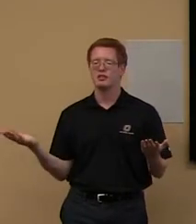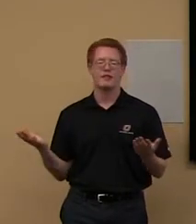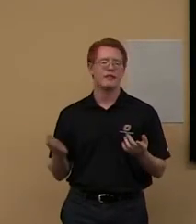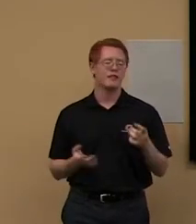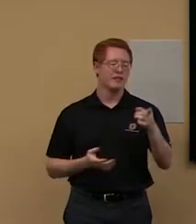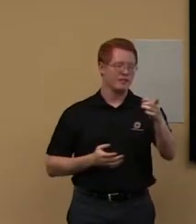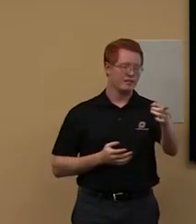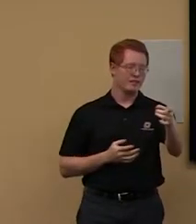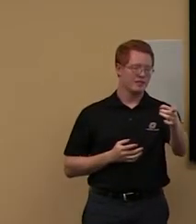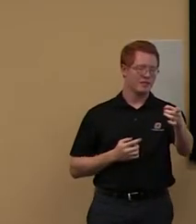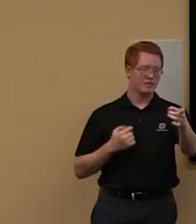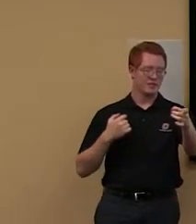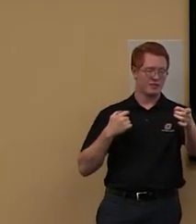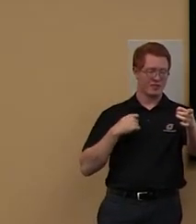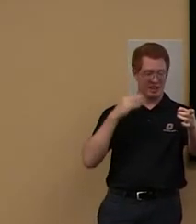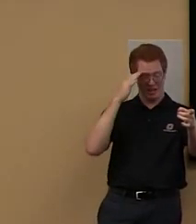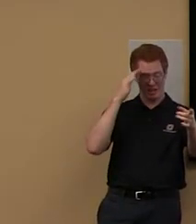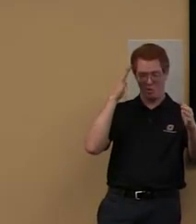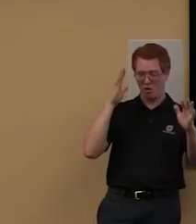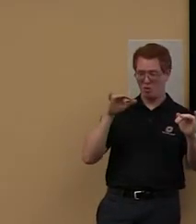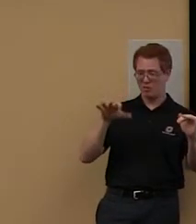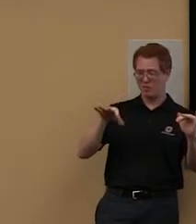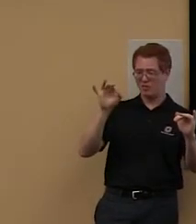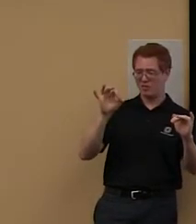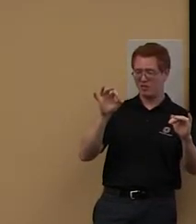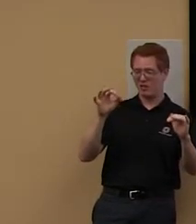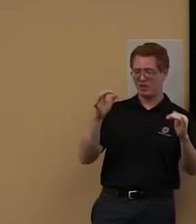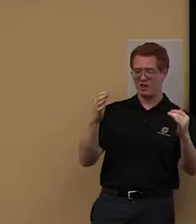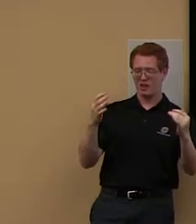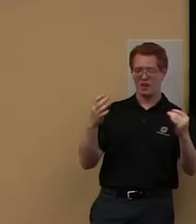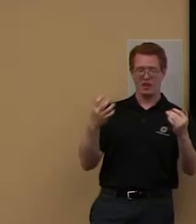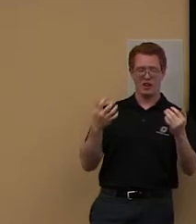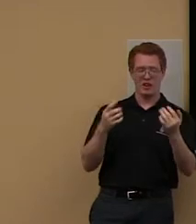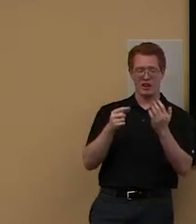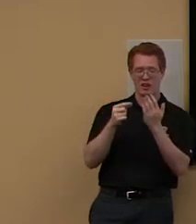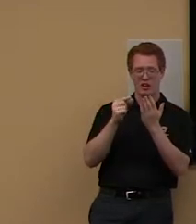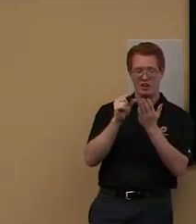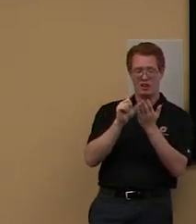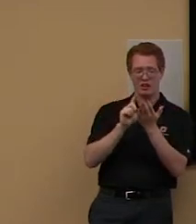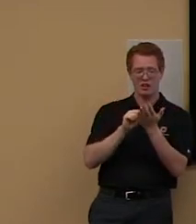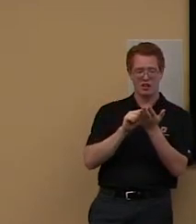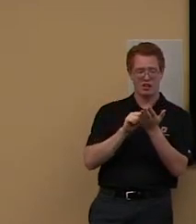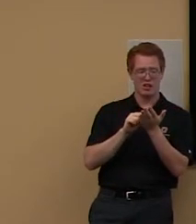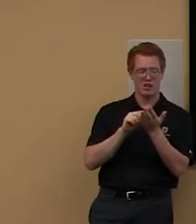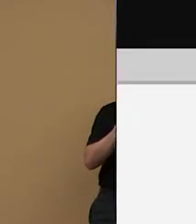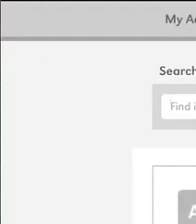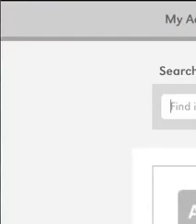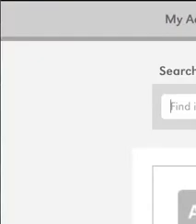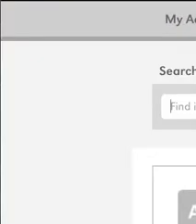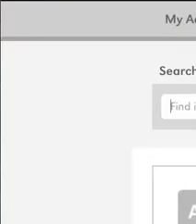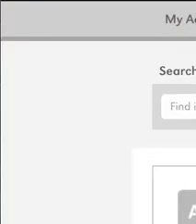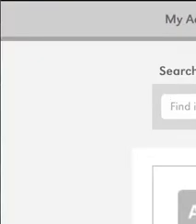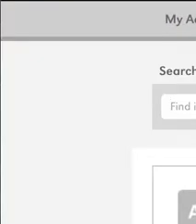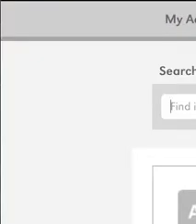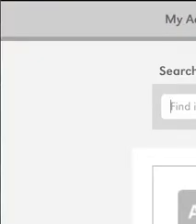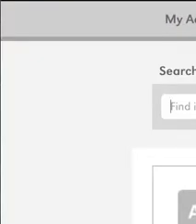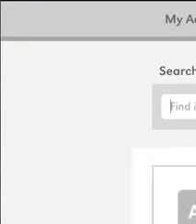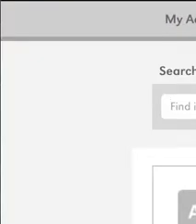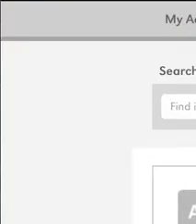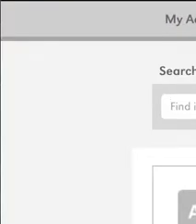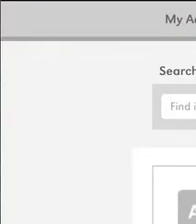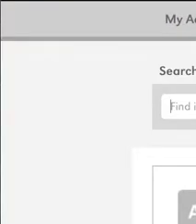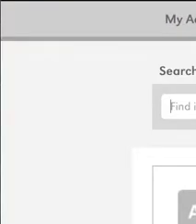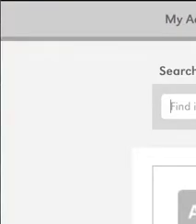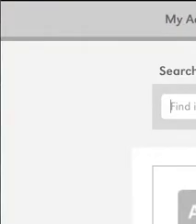I'm doing, I'm hoping to find an article about Ting Toomey's identity. Ooh. Ooh. Wait. What, who?